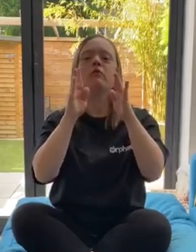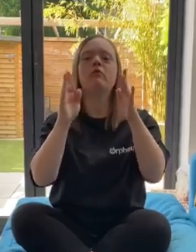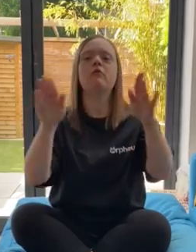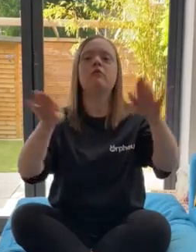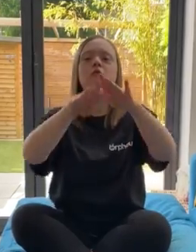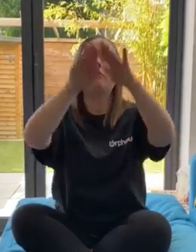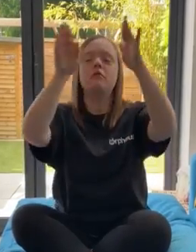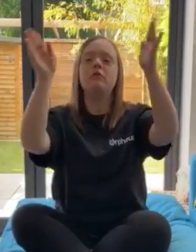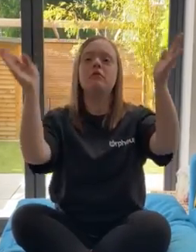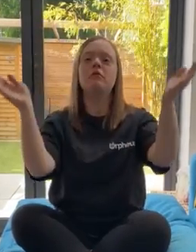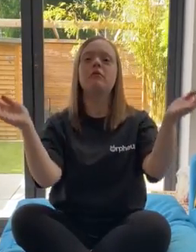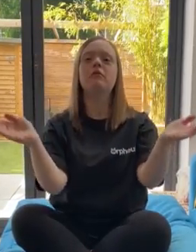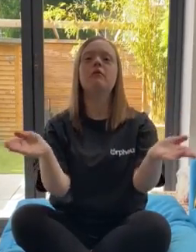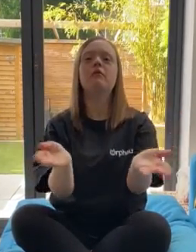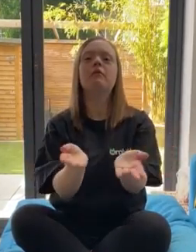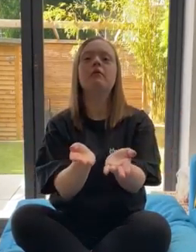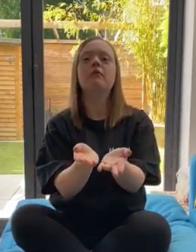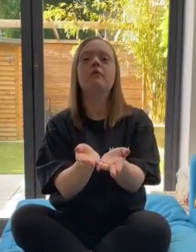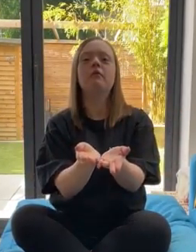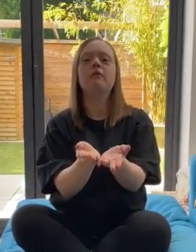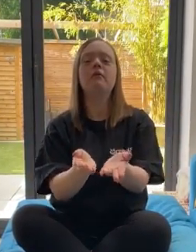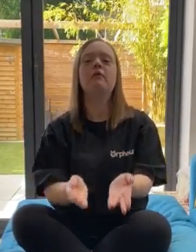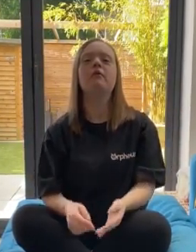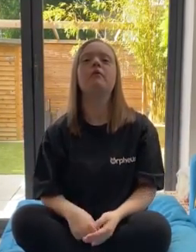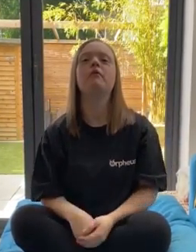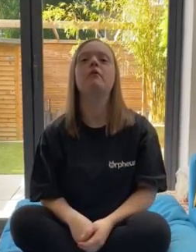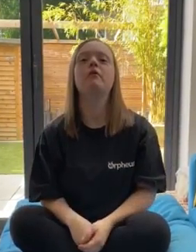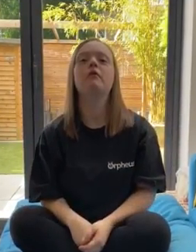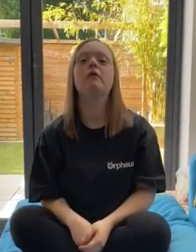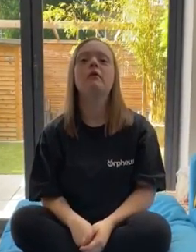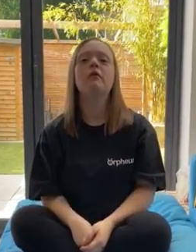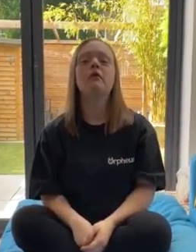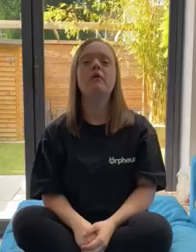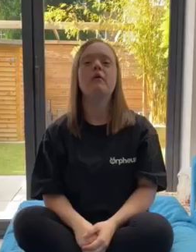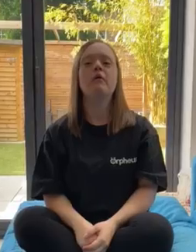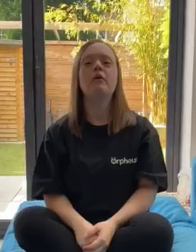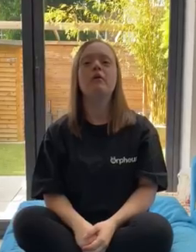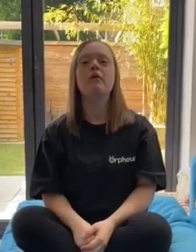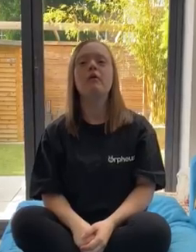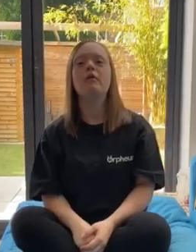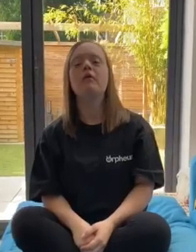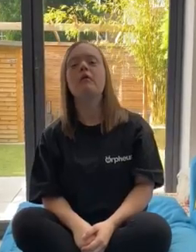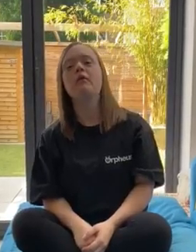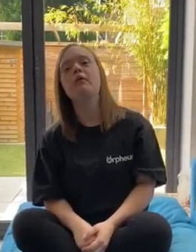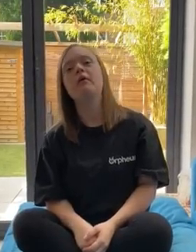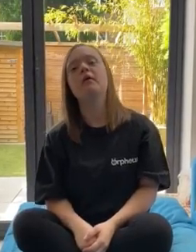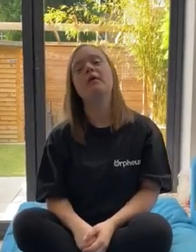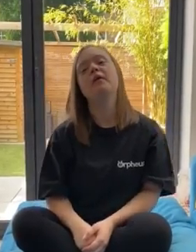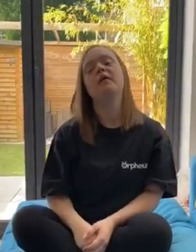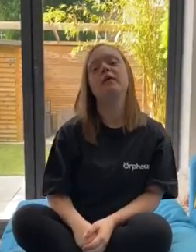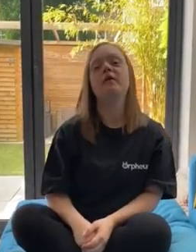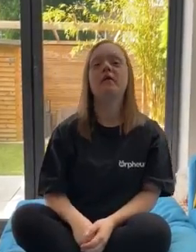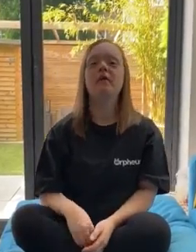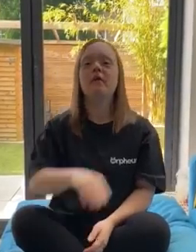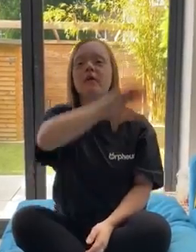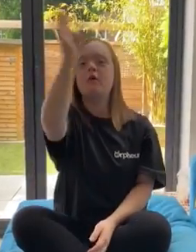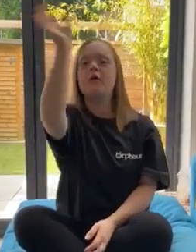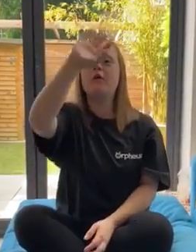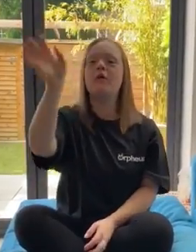world, the colors